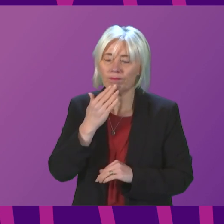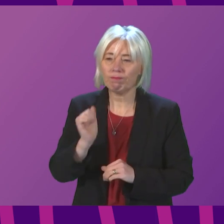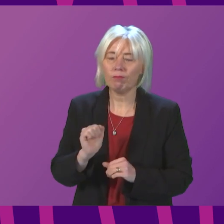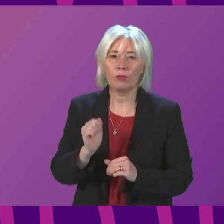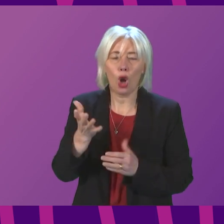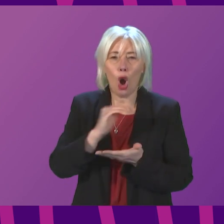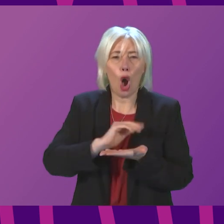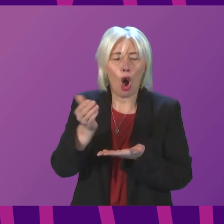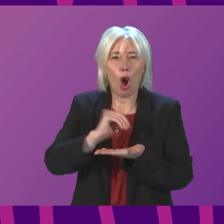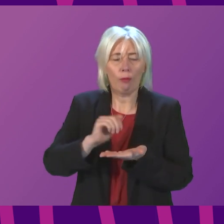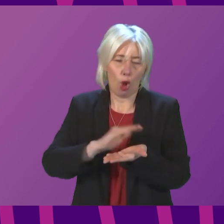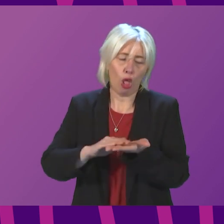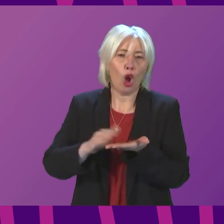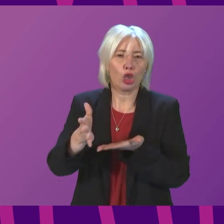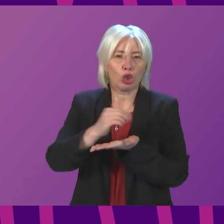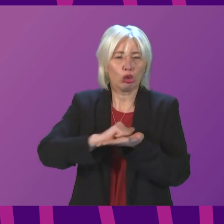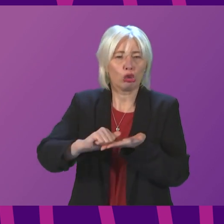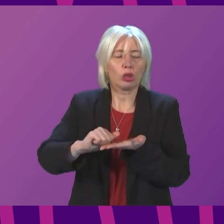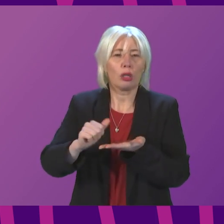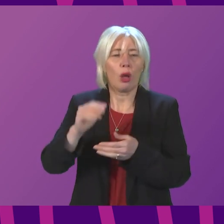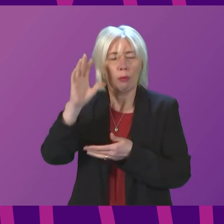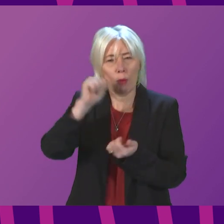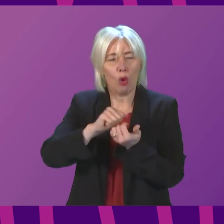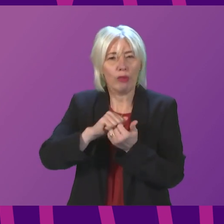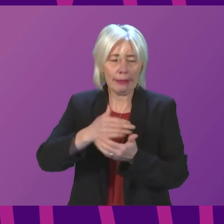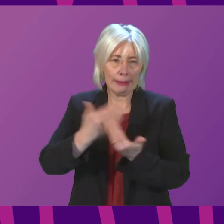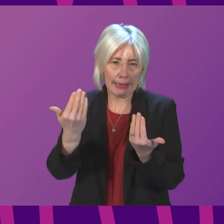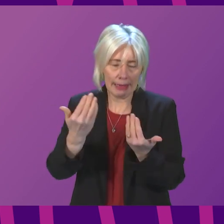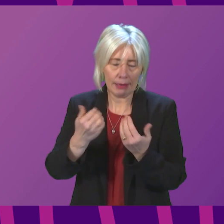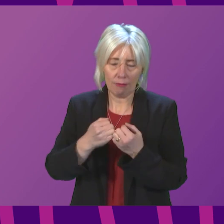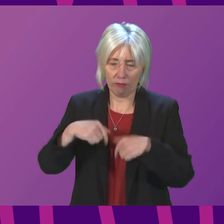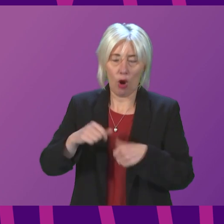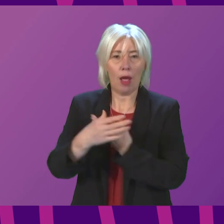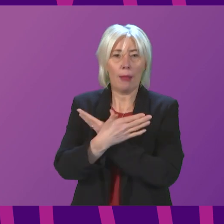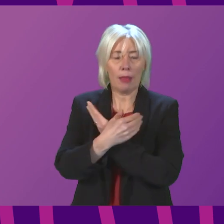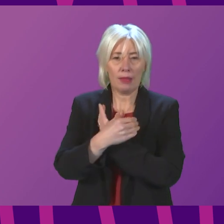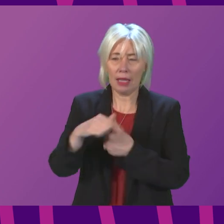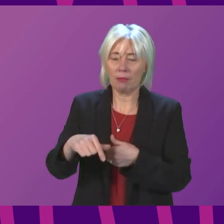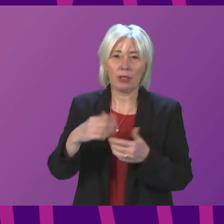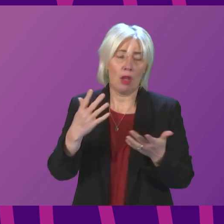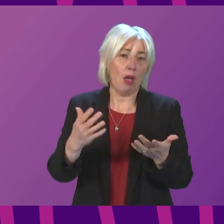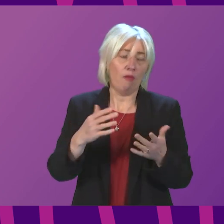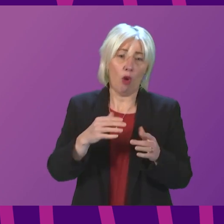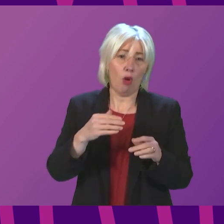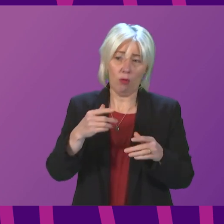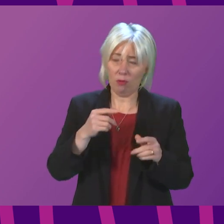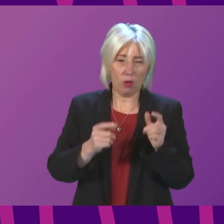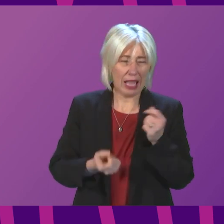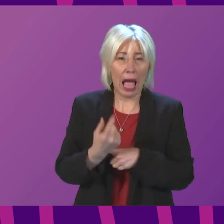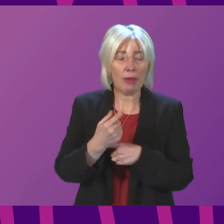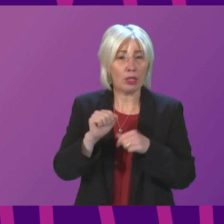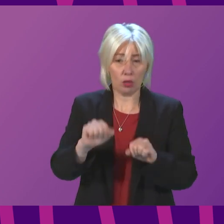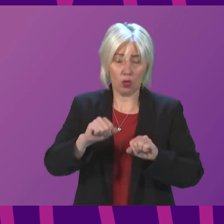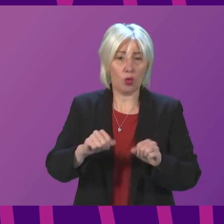Holocaust Memorial Day, can I say on behalf of the Scottish Liberal Democrats, that whilst the actions in the murderous regime of the Nazis